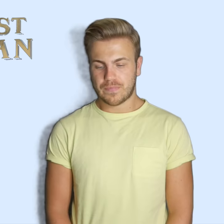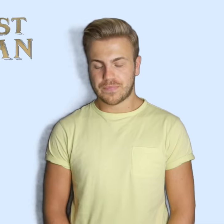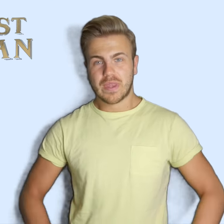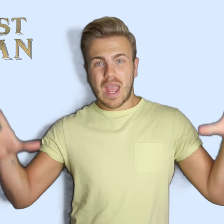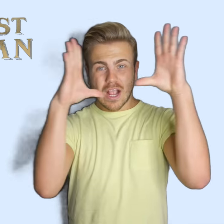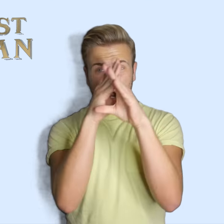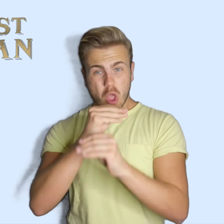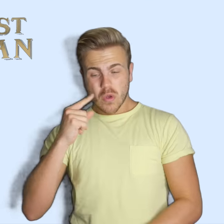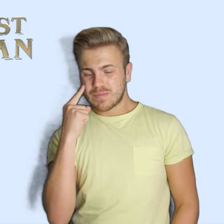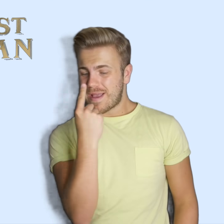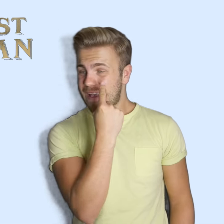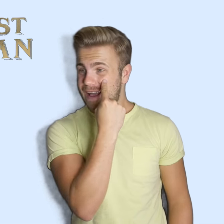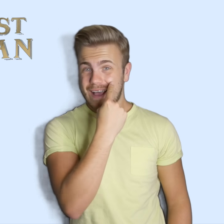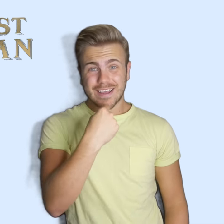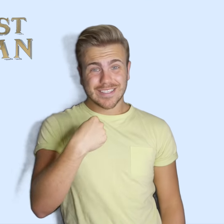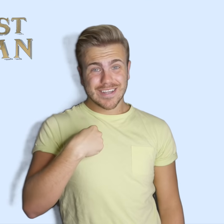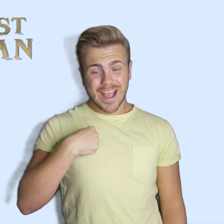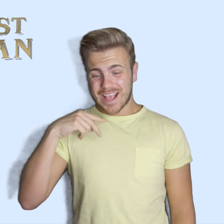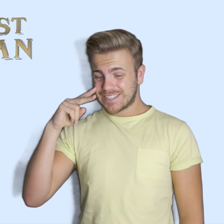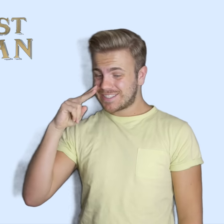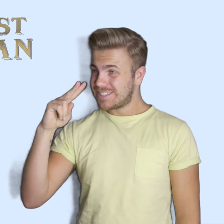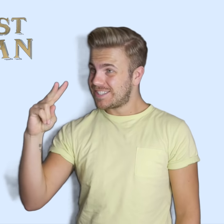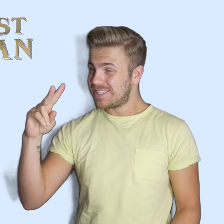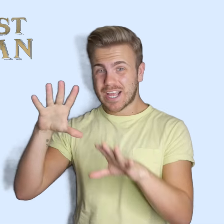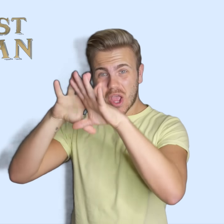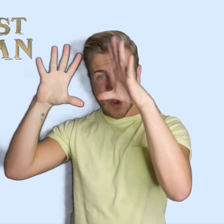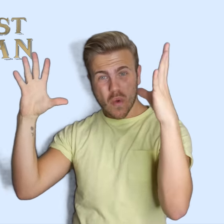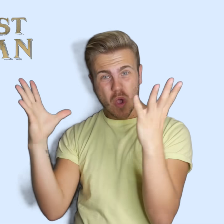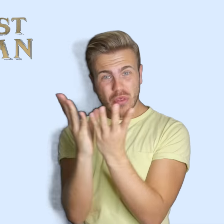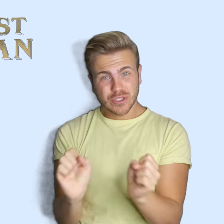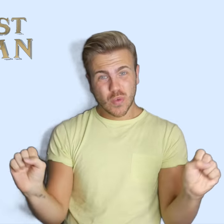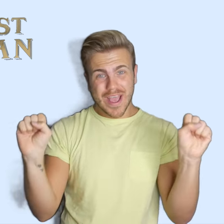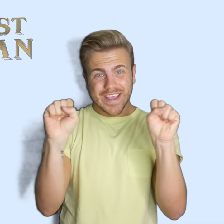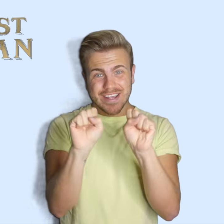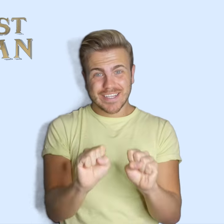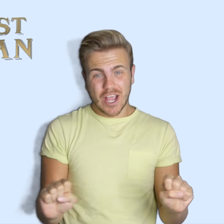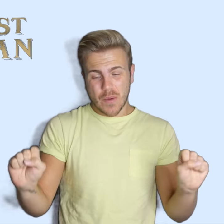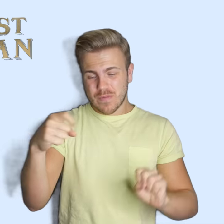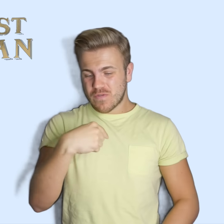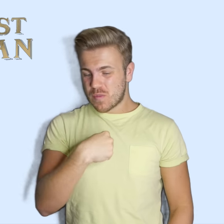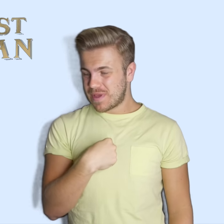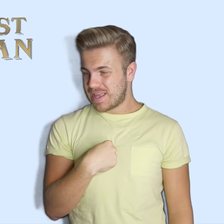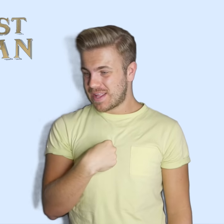I close my eyes and I can see a world that's waiting up for me